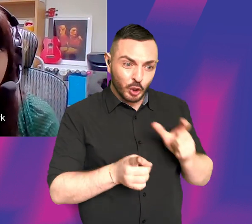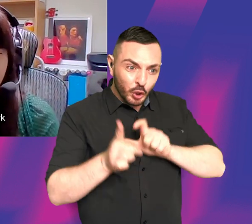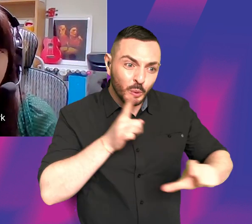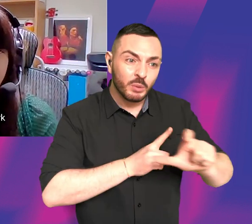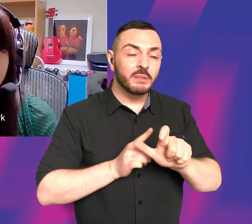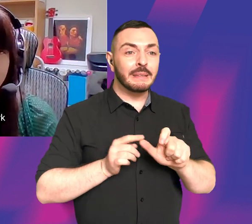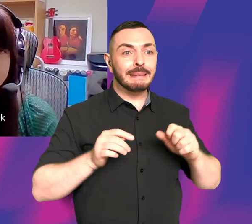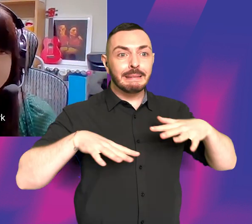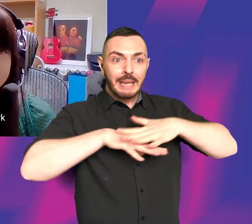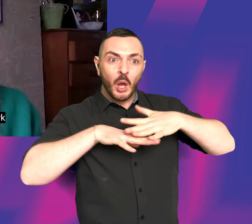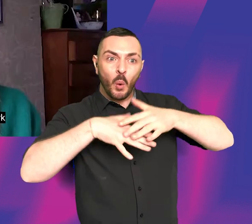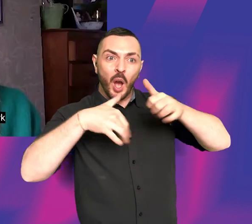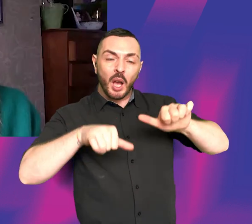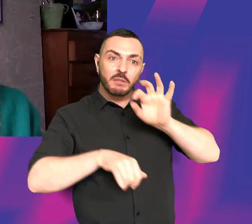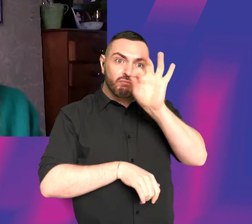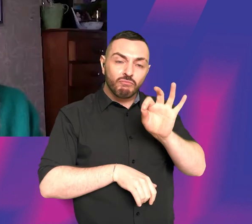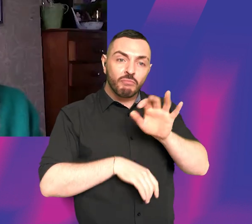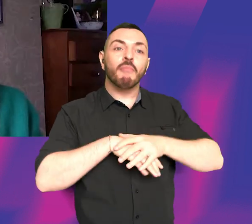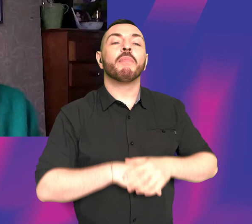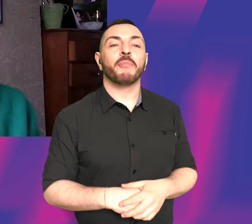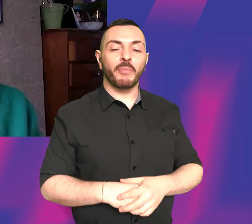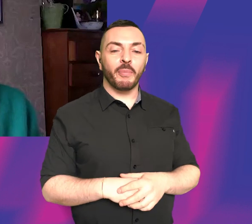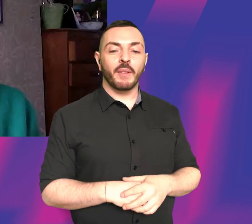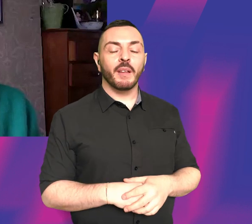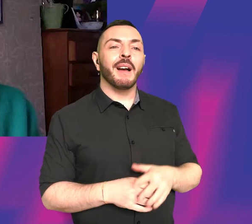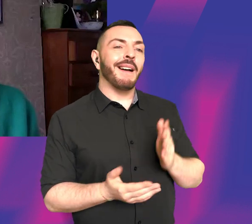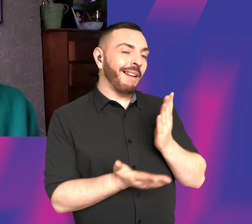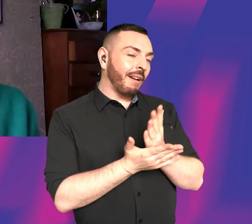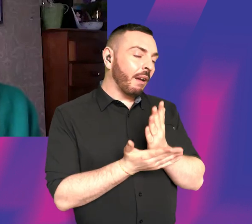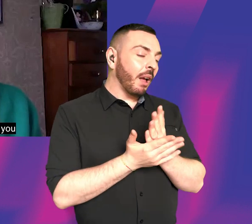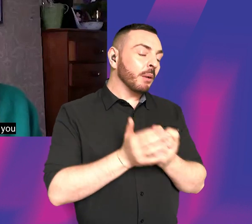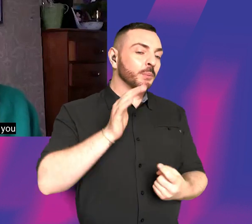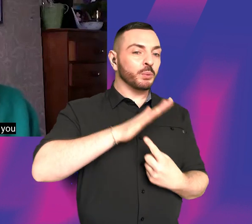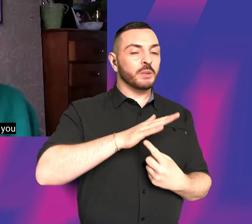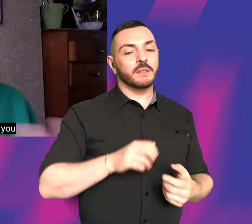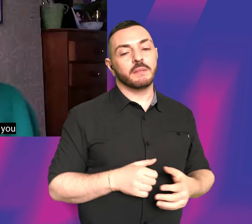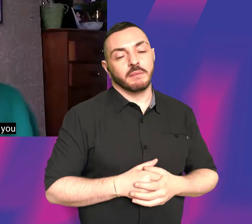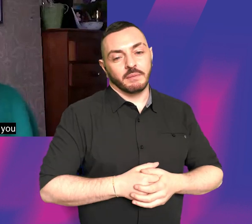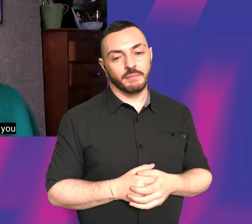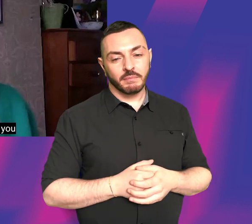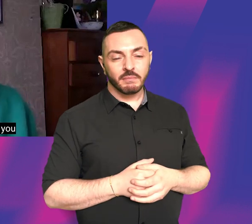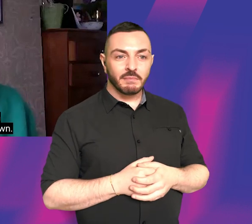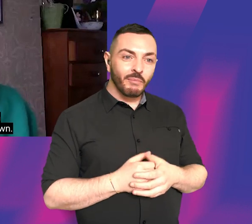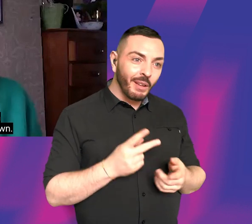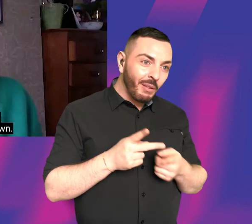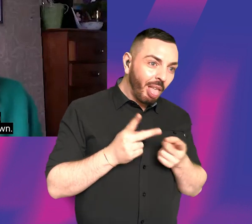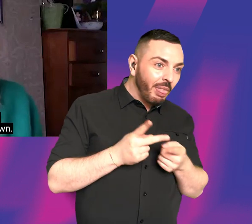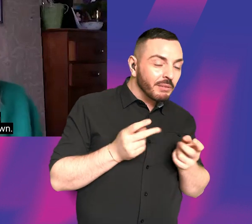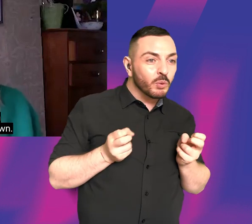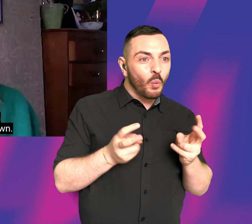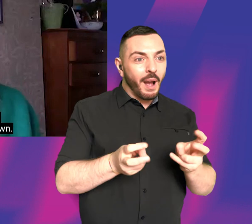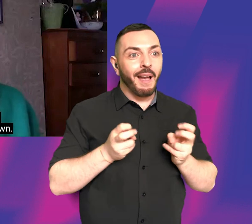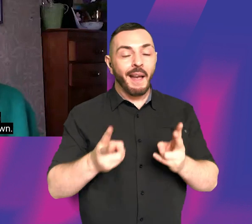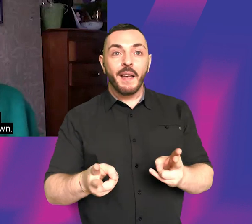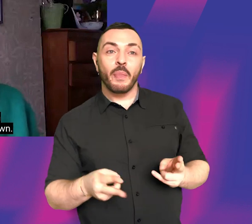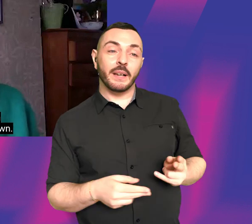you create art like that? I think it is so important. I think there are other mediums where you can like be a visual